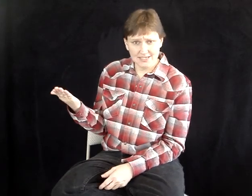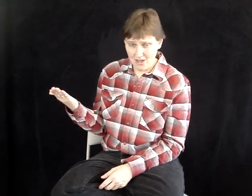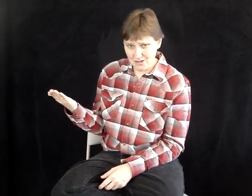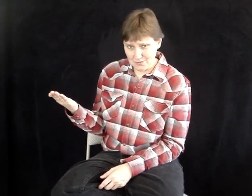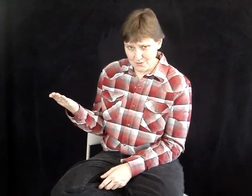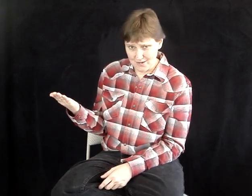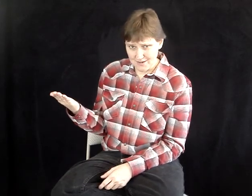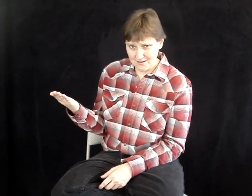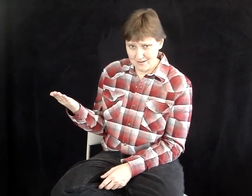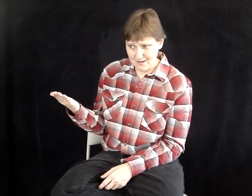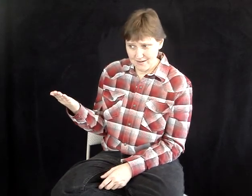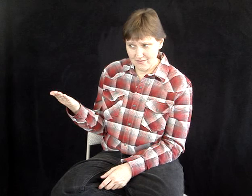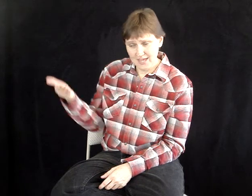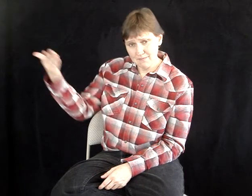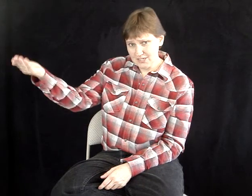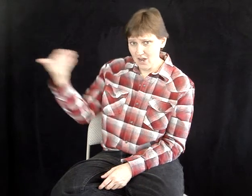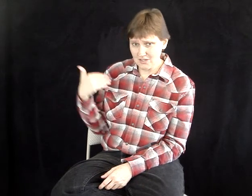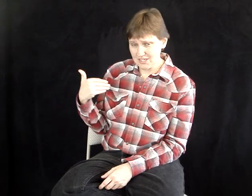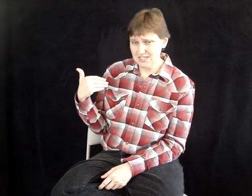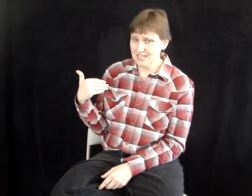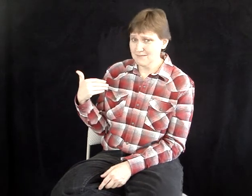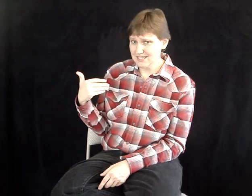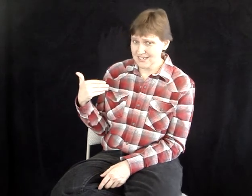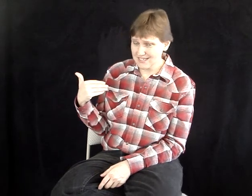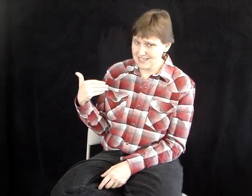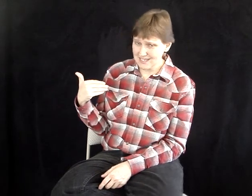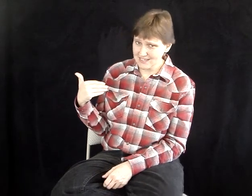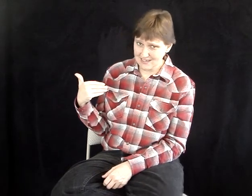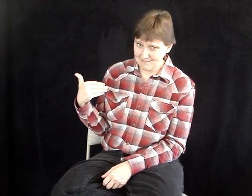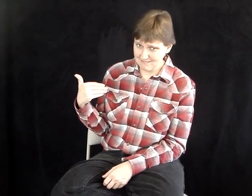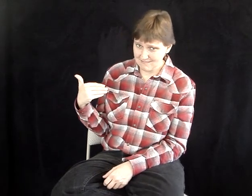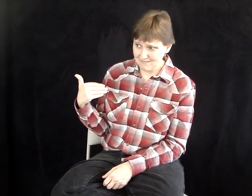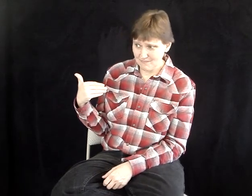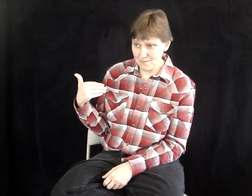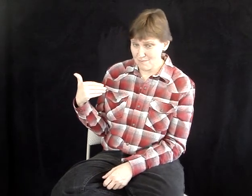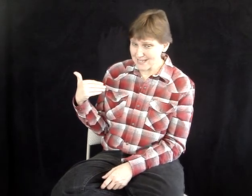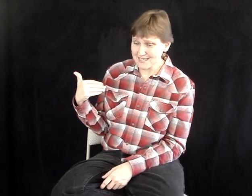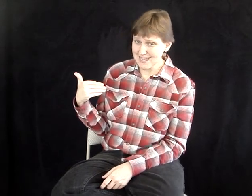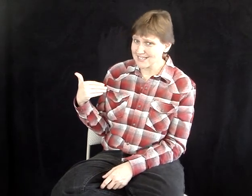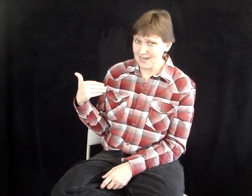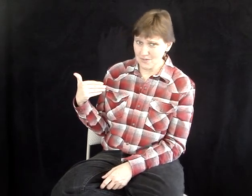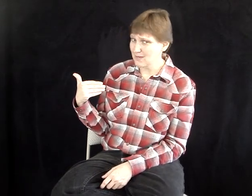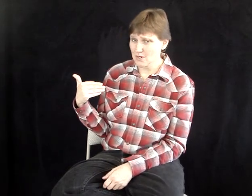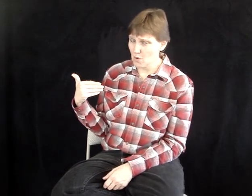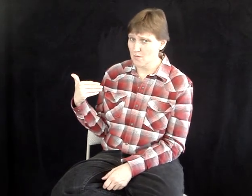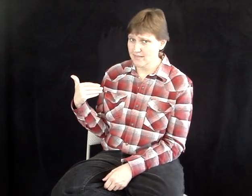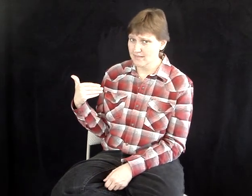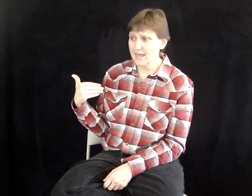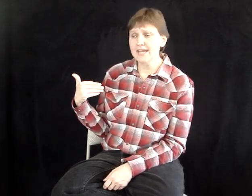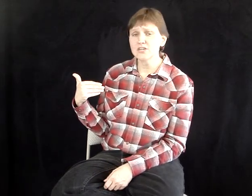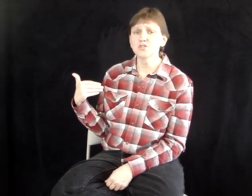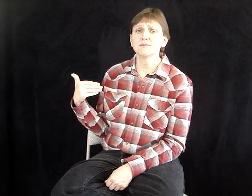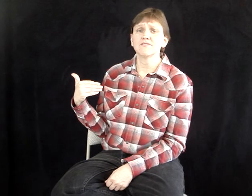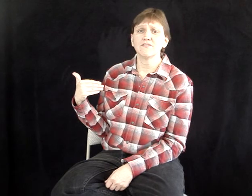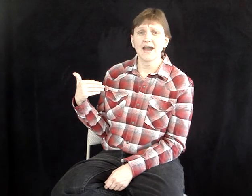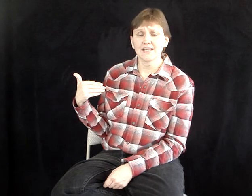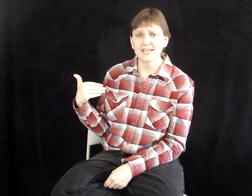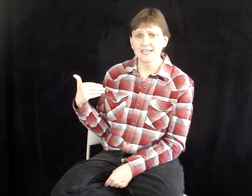McDonald's burger, then McDonald's can send me a cease and desist. Basically, that's kind of what they were going with. They accused me of violating